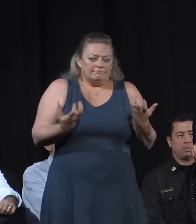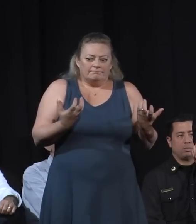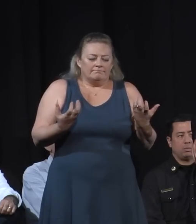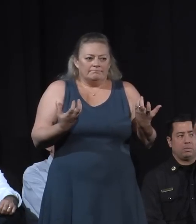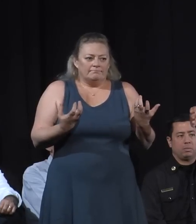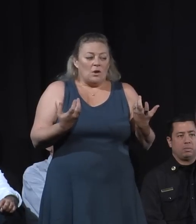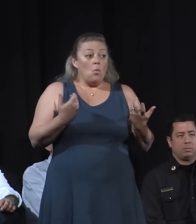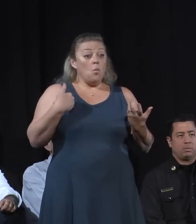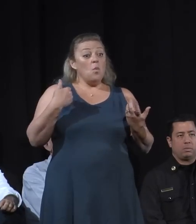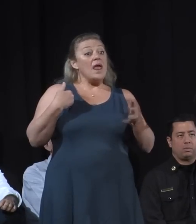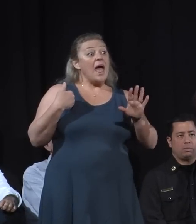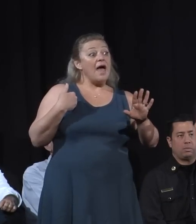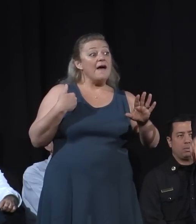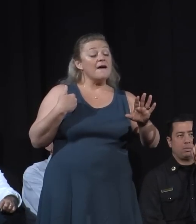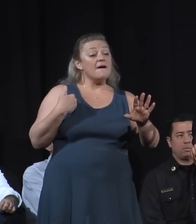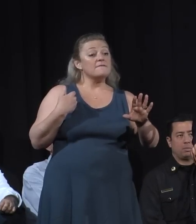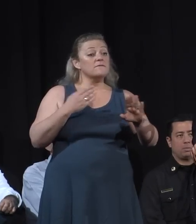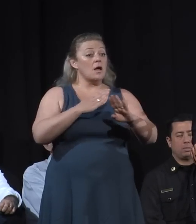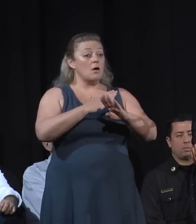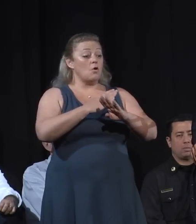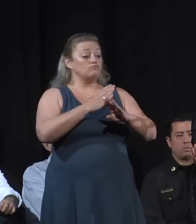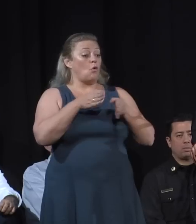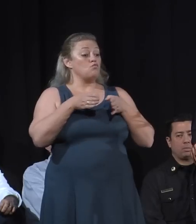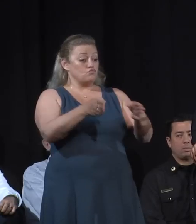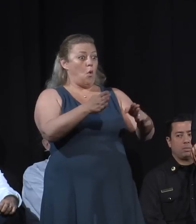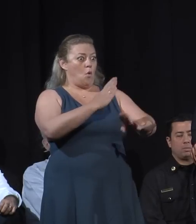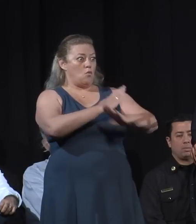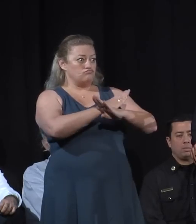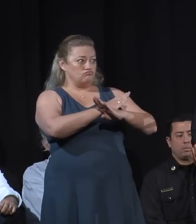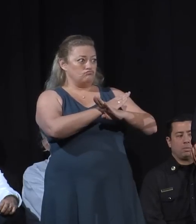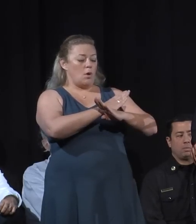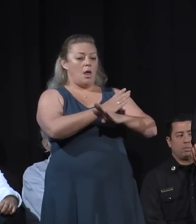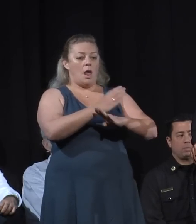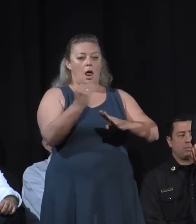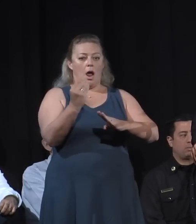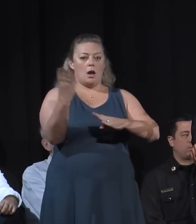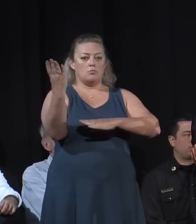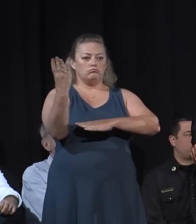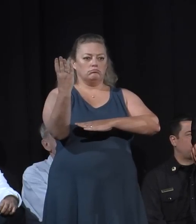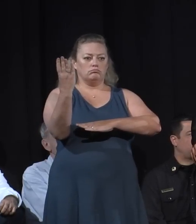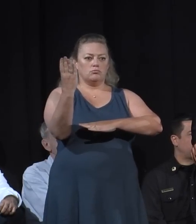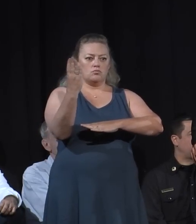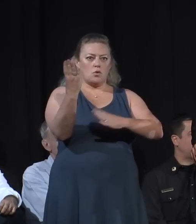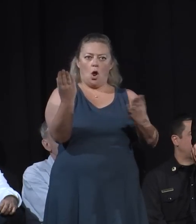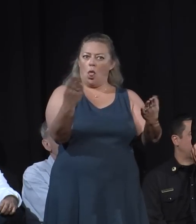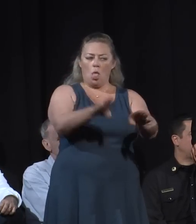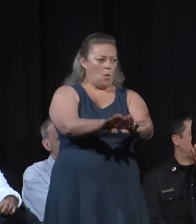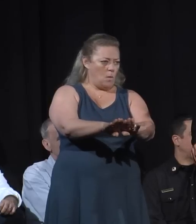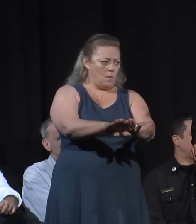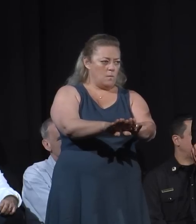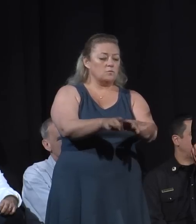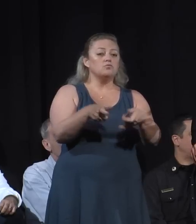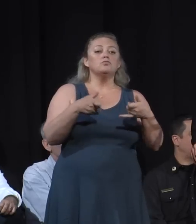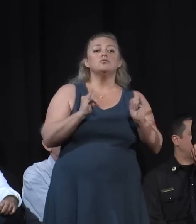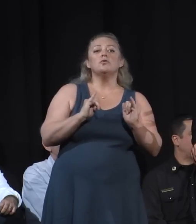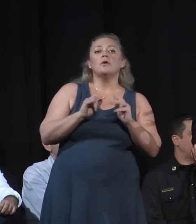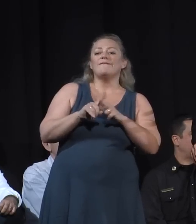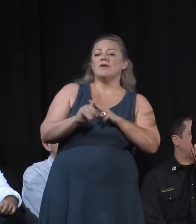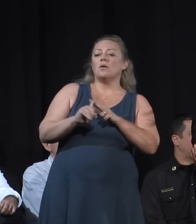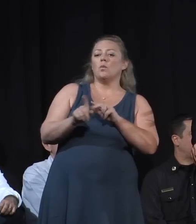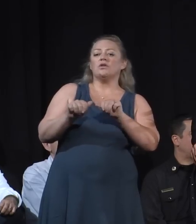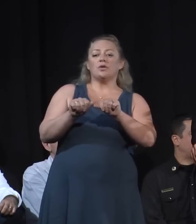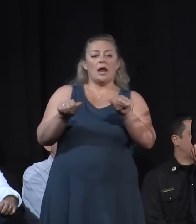the evening. We have hard barricades, hard closures at the evacuation areas, doing our best to prevent it.